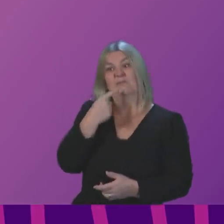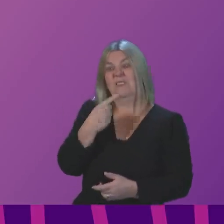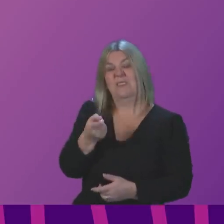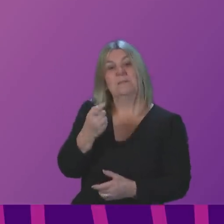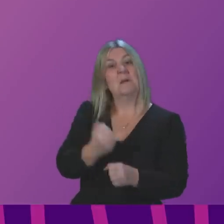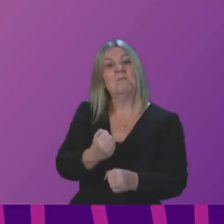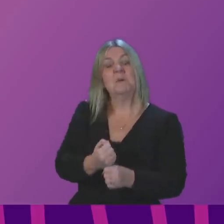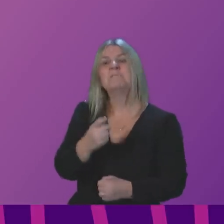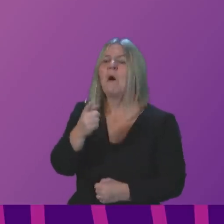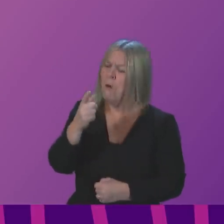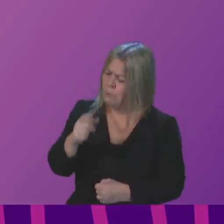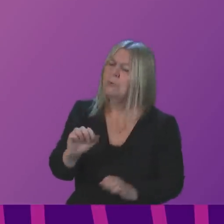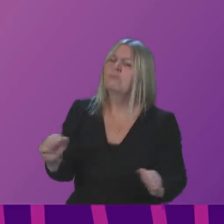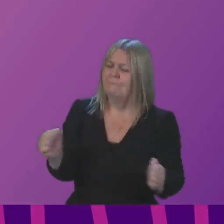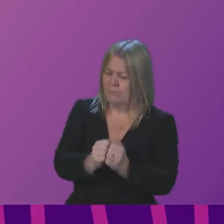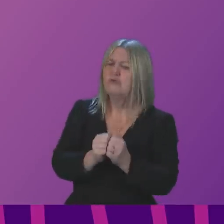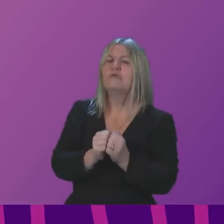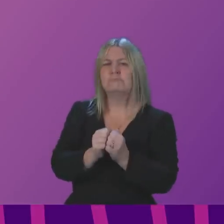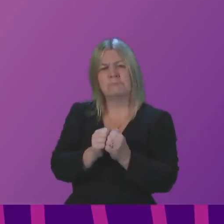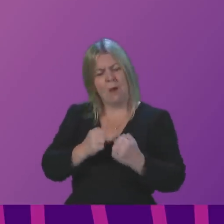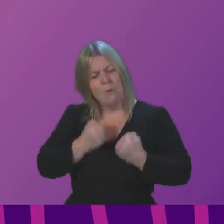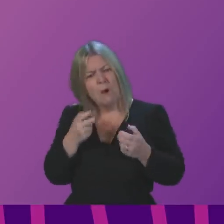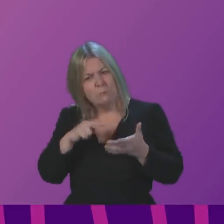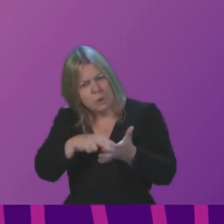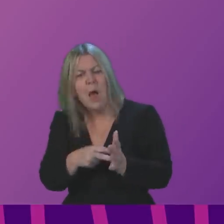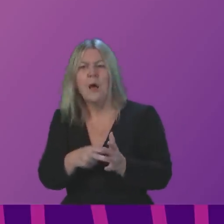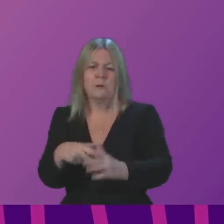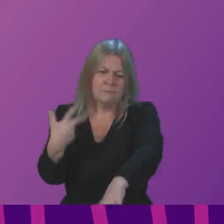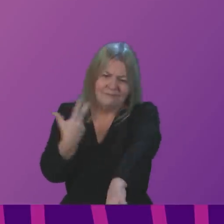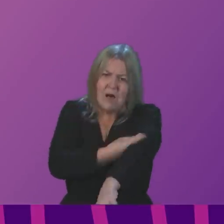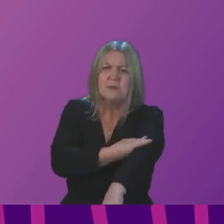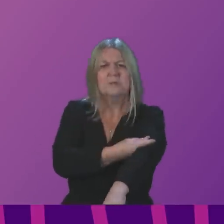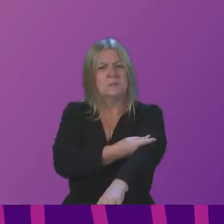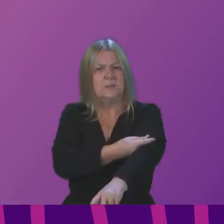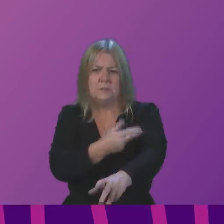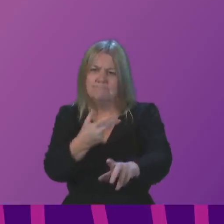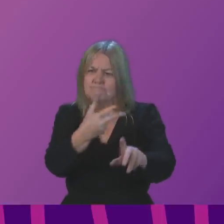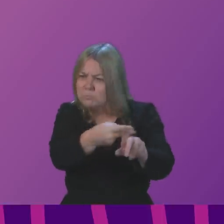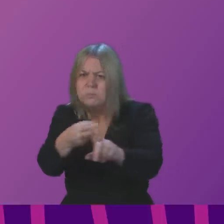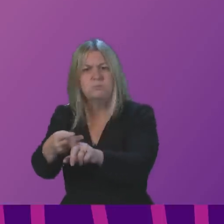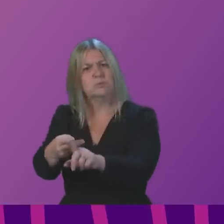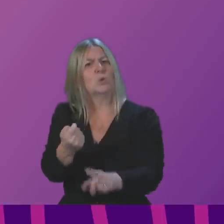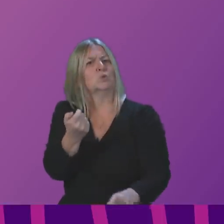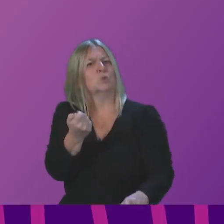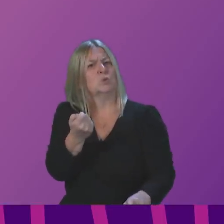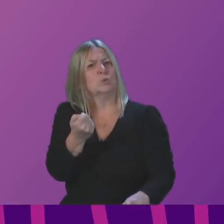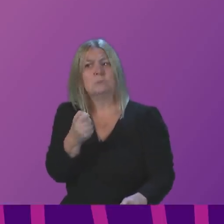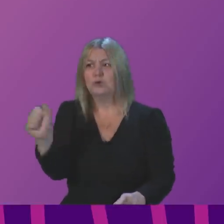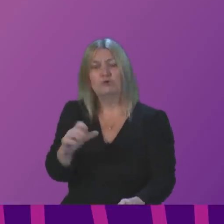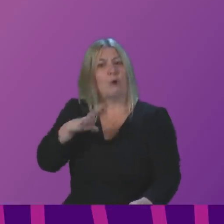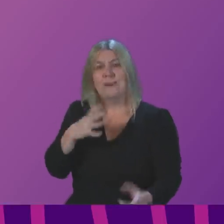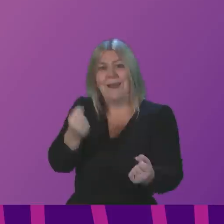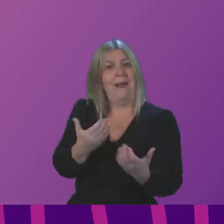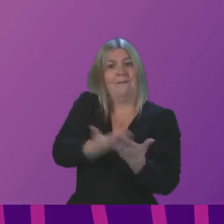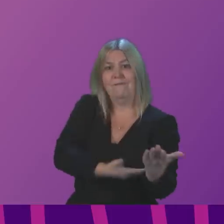confirm our approach to the vaccine deployment very soon. But we should already have a detailed plan already, right now. And